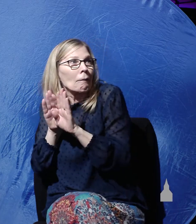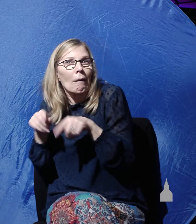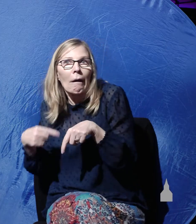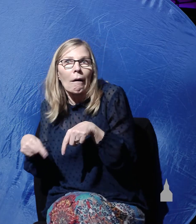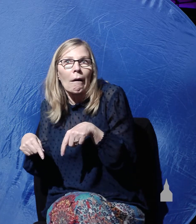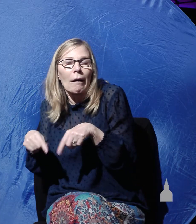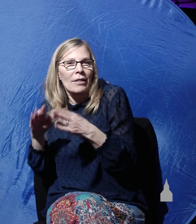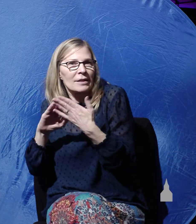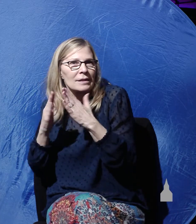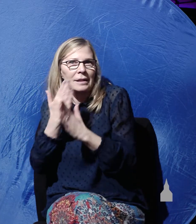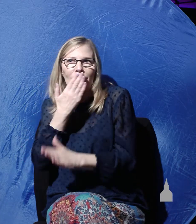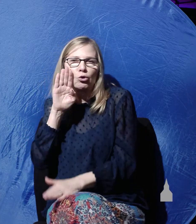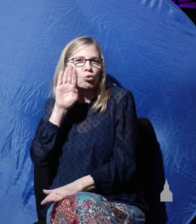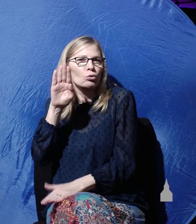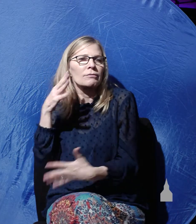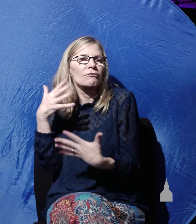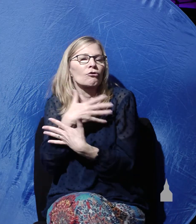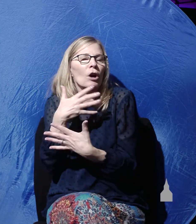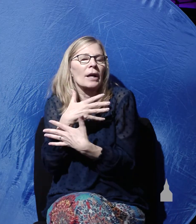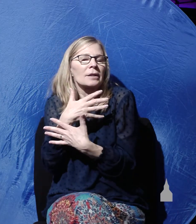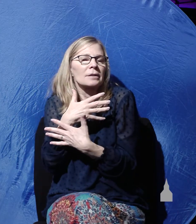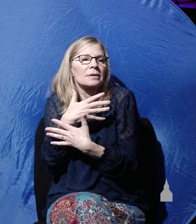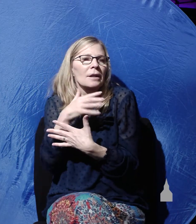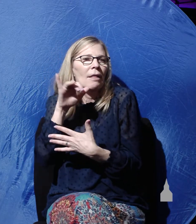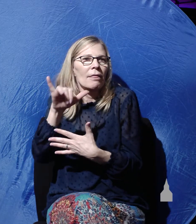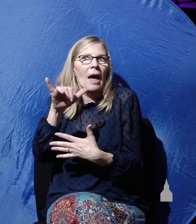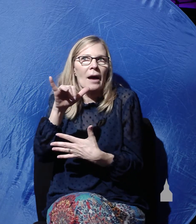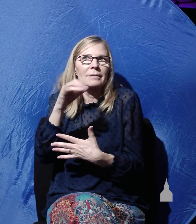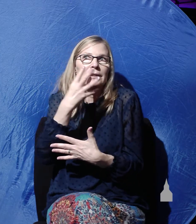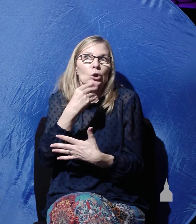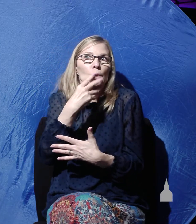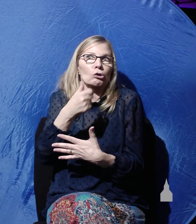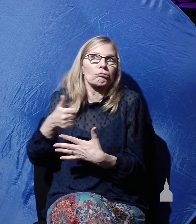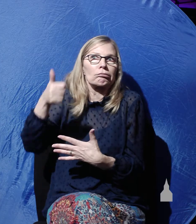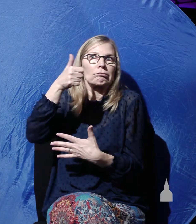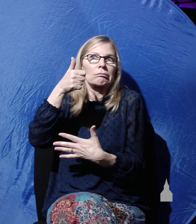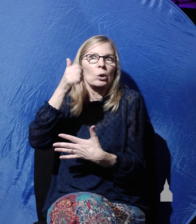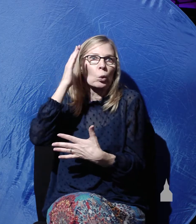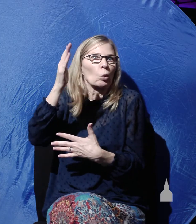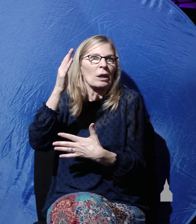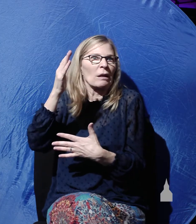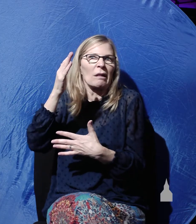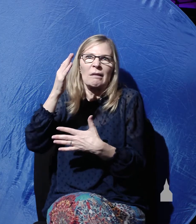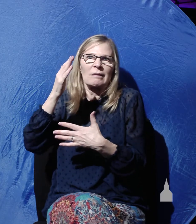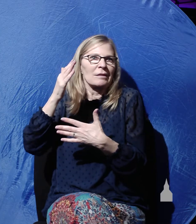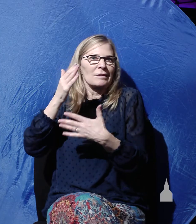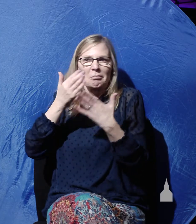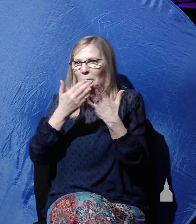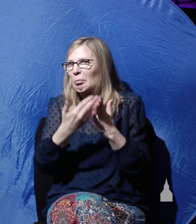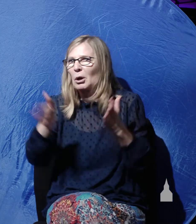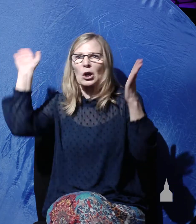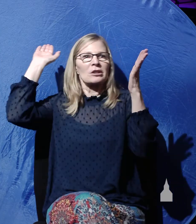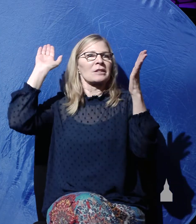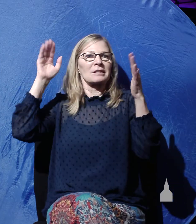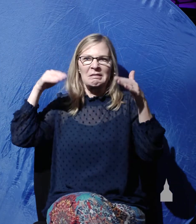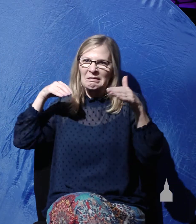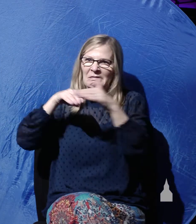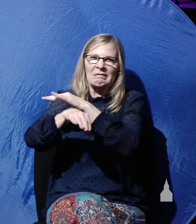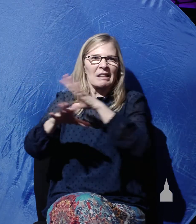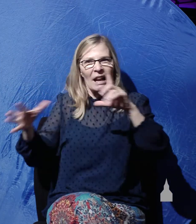Jerusalem, just terribly frightened and afraid of the Jewish authorities that they were going to burst into the room and arrest them at any moment. And here's